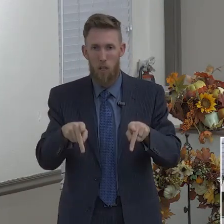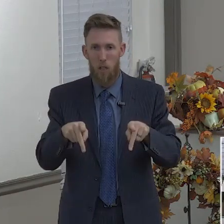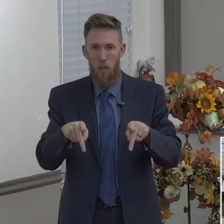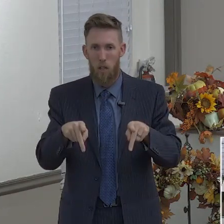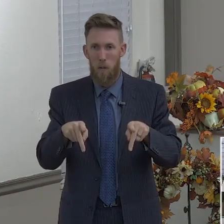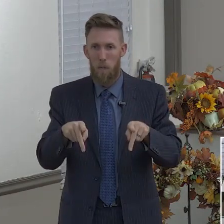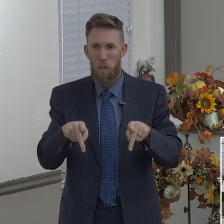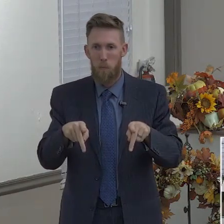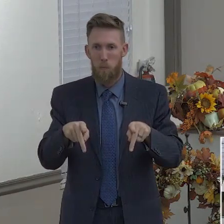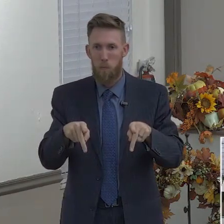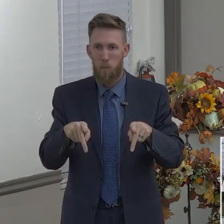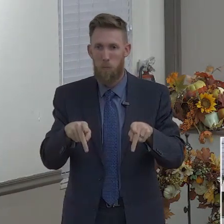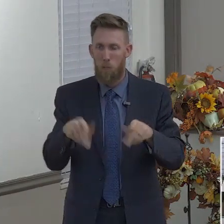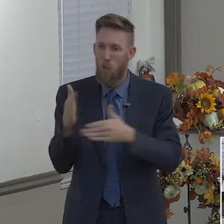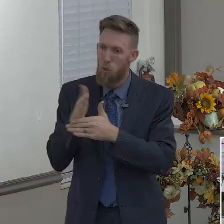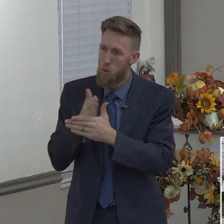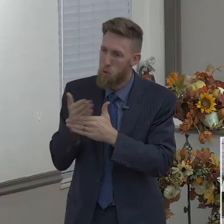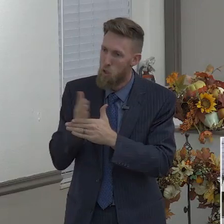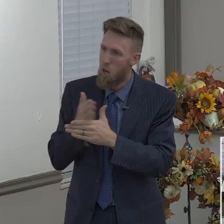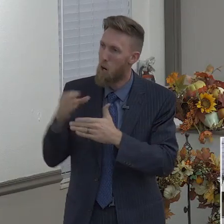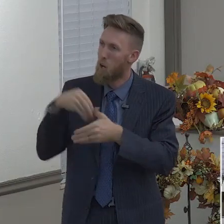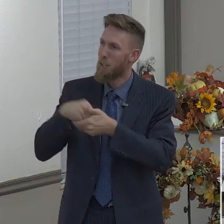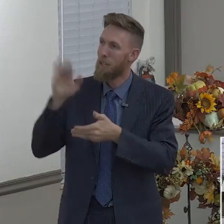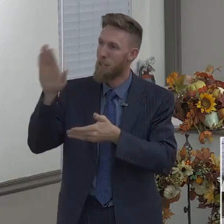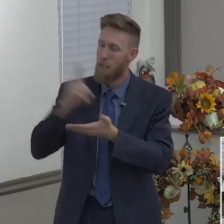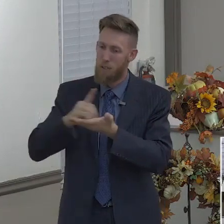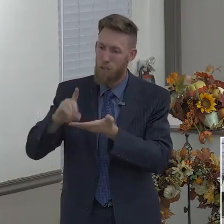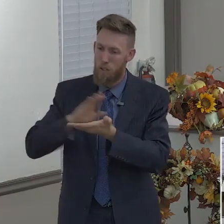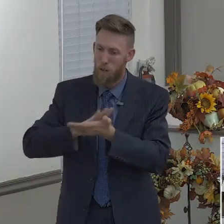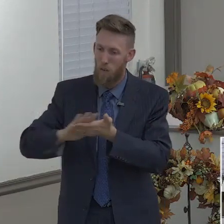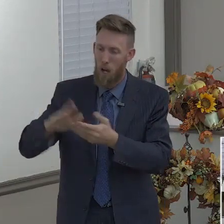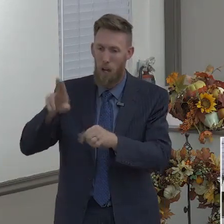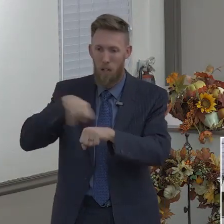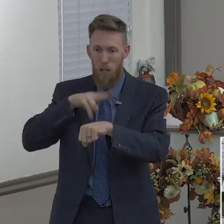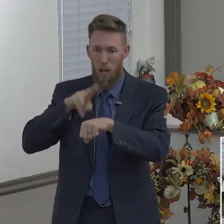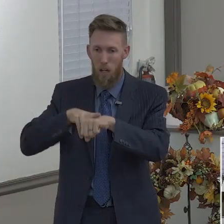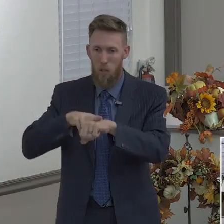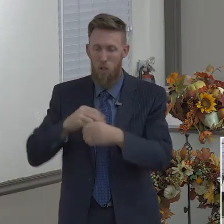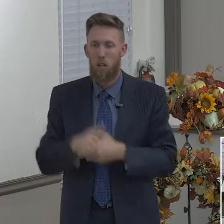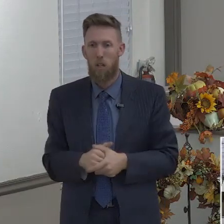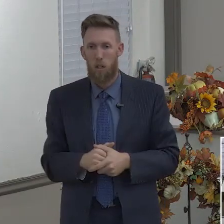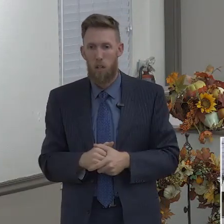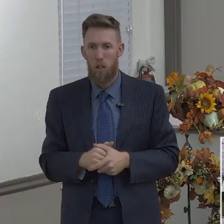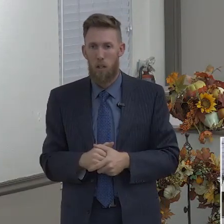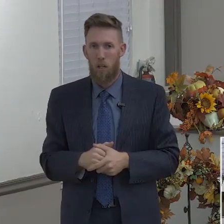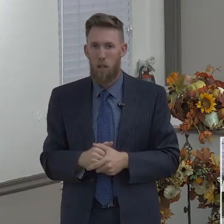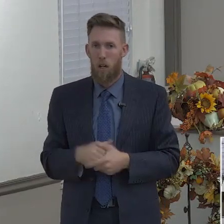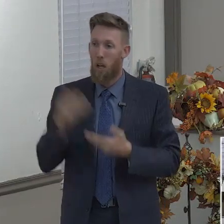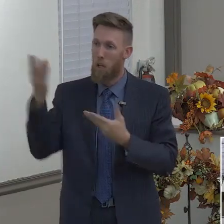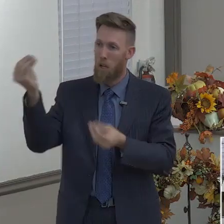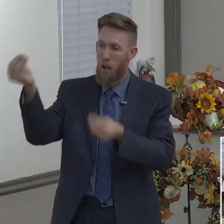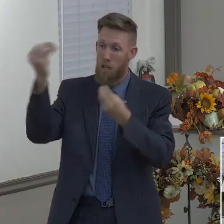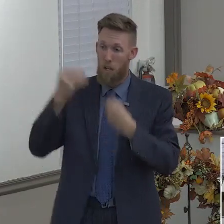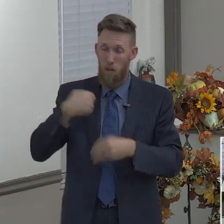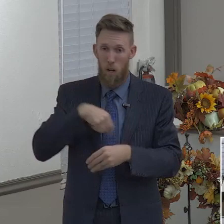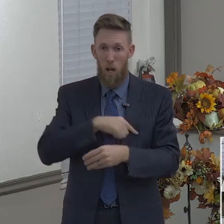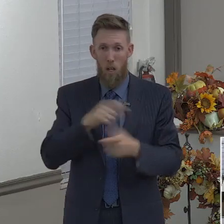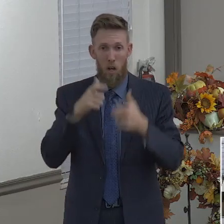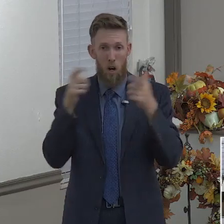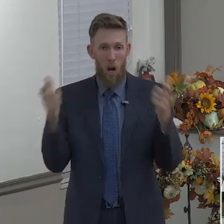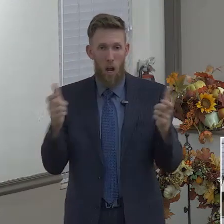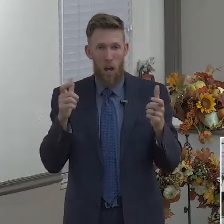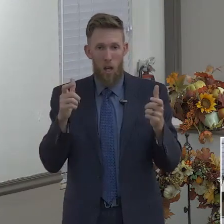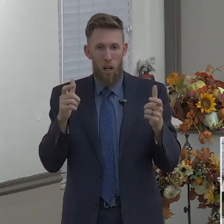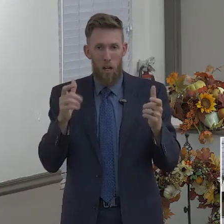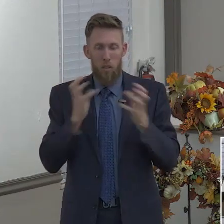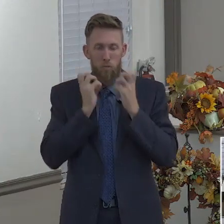number four says, whereby are given unto us exceeding great and precious promises, that by these, well, what is these? The